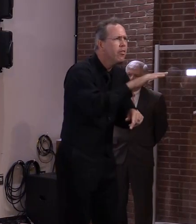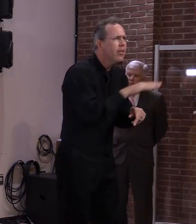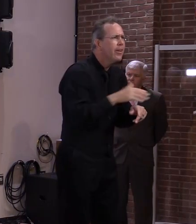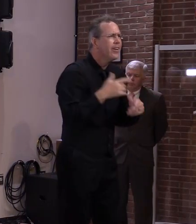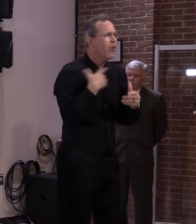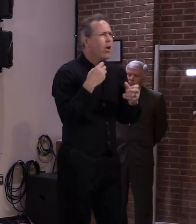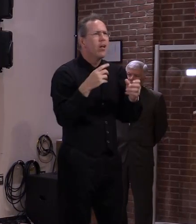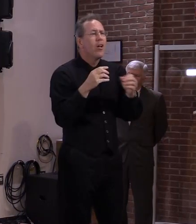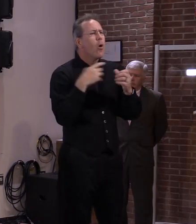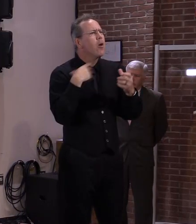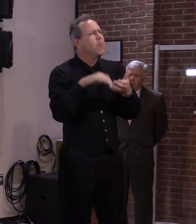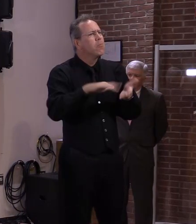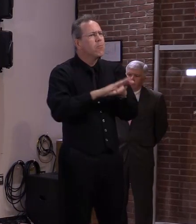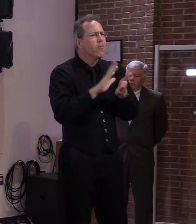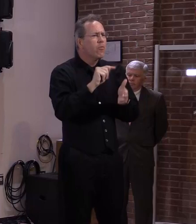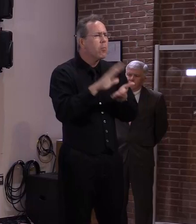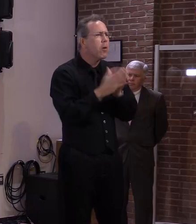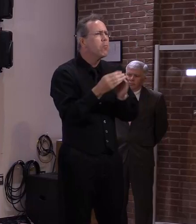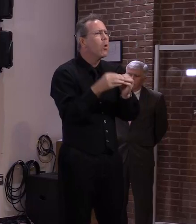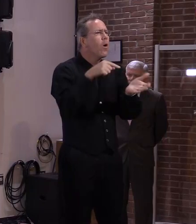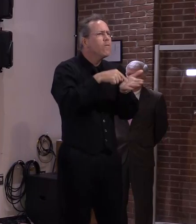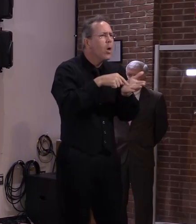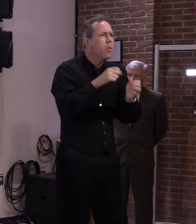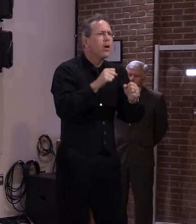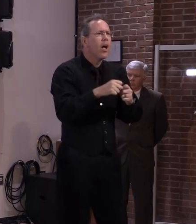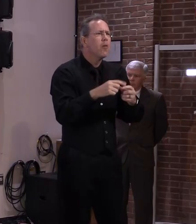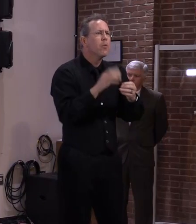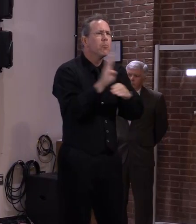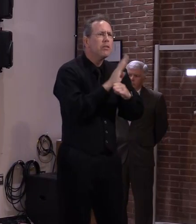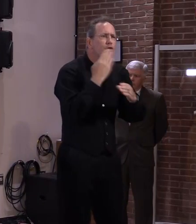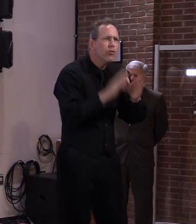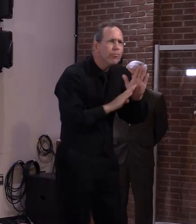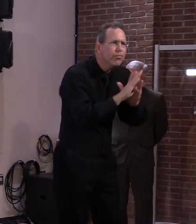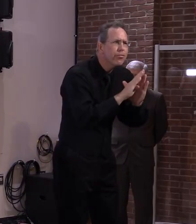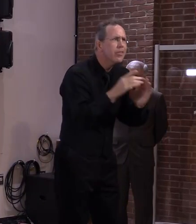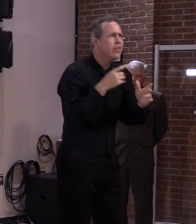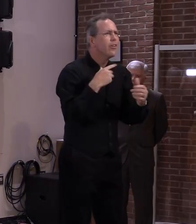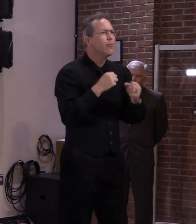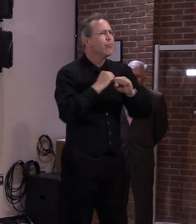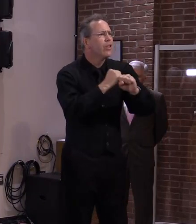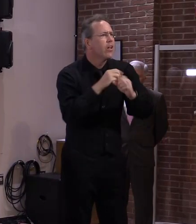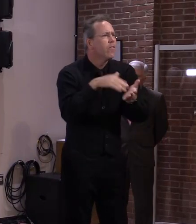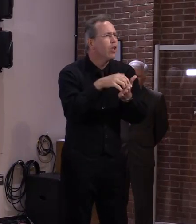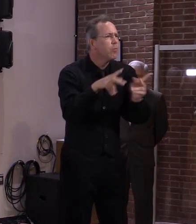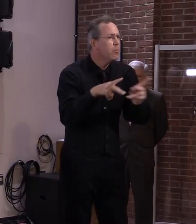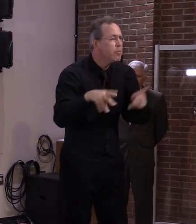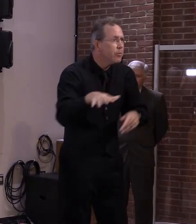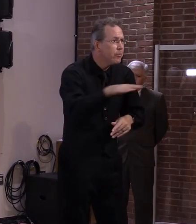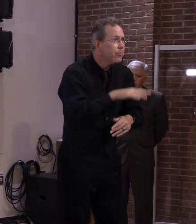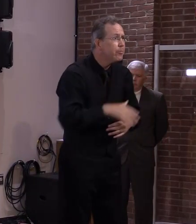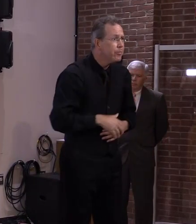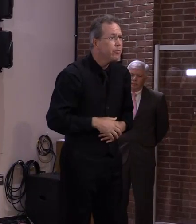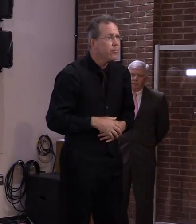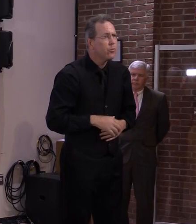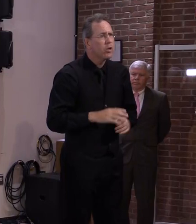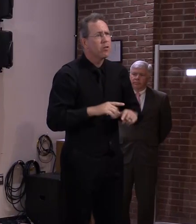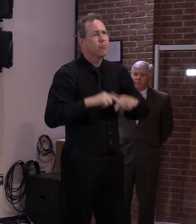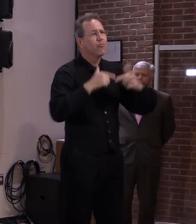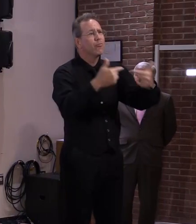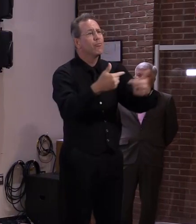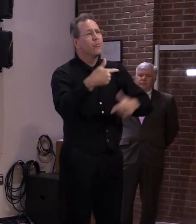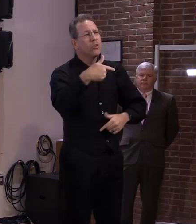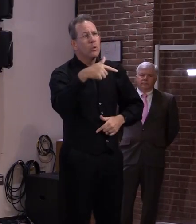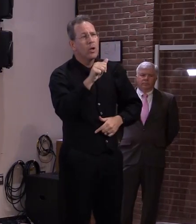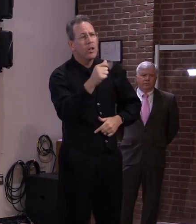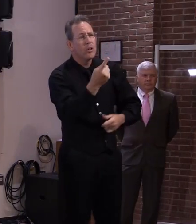the most vulnerable. With that, we'll go back to questions or we'll go to questions, I guess. We'll start